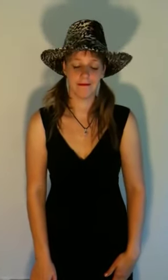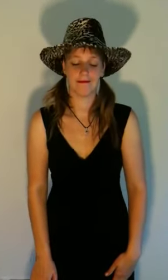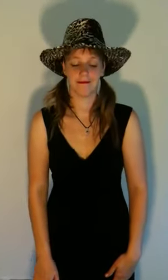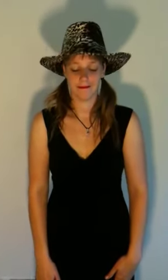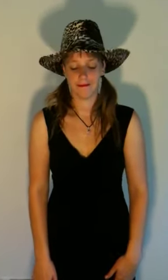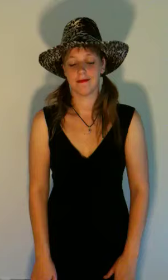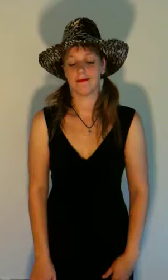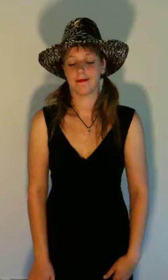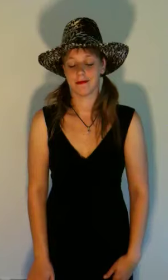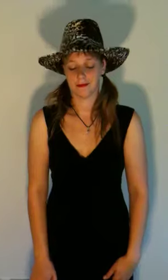I'll see you next time.